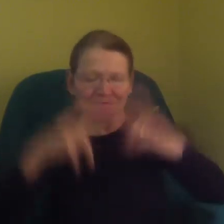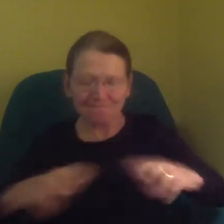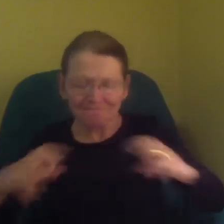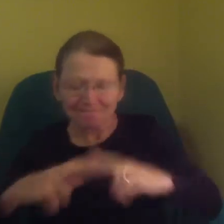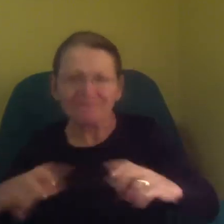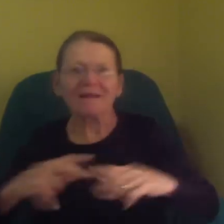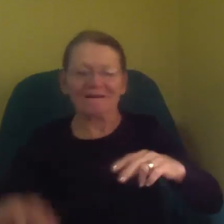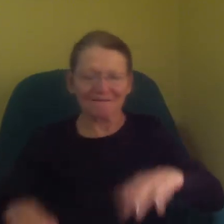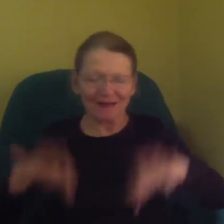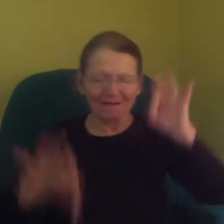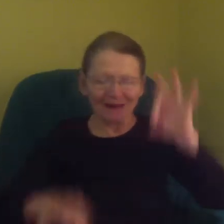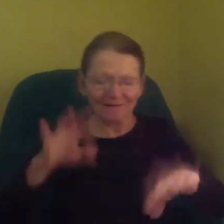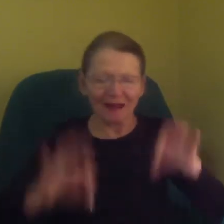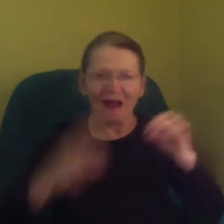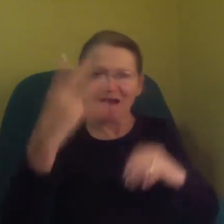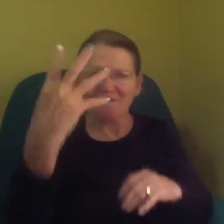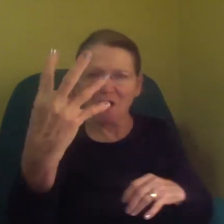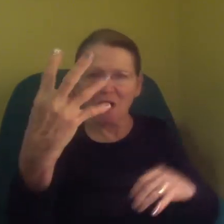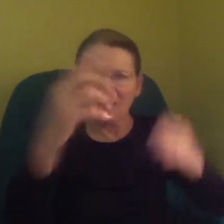and I'll get